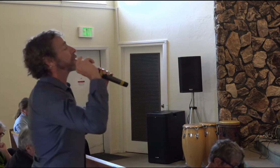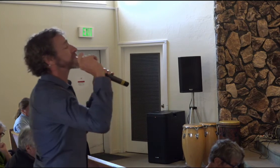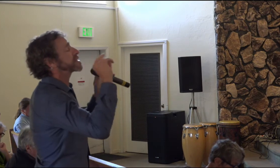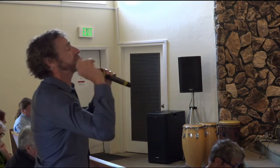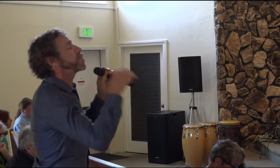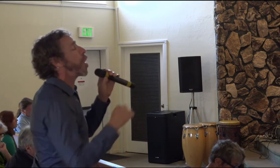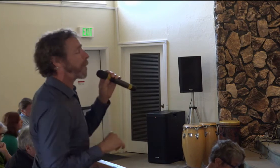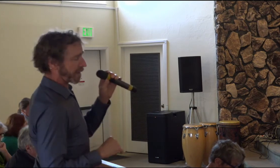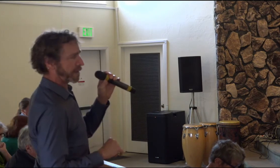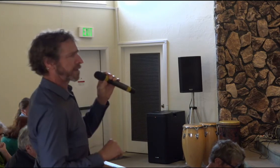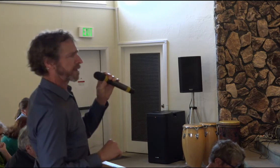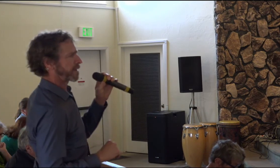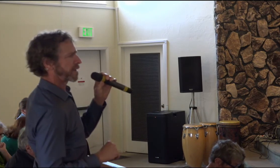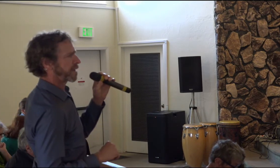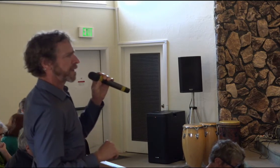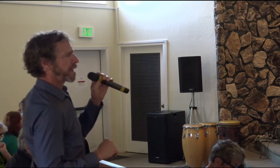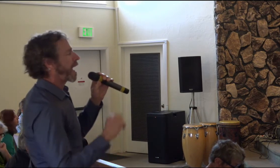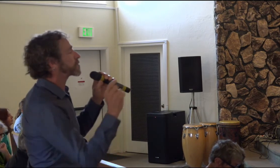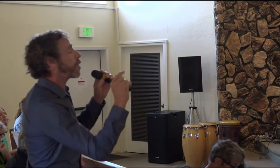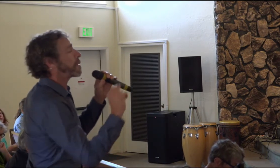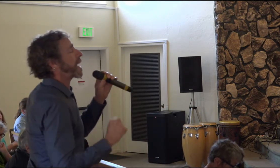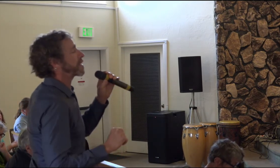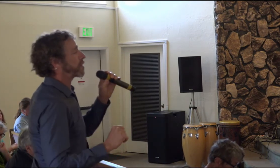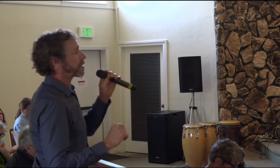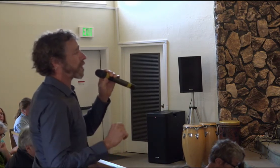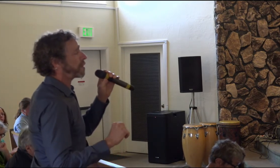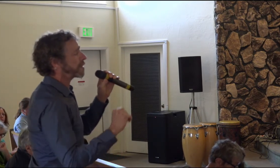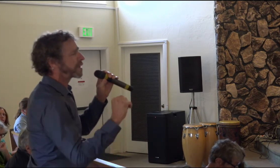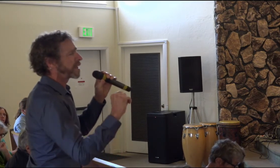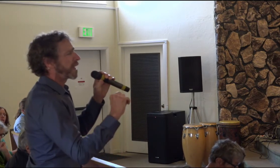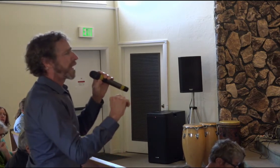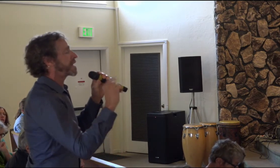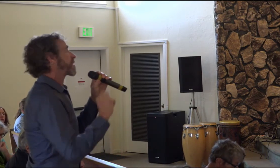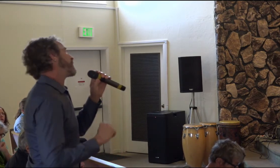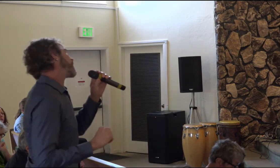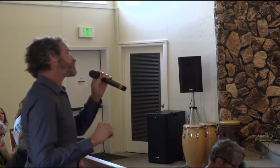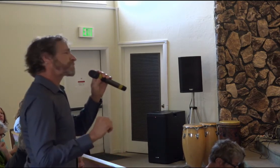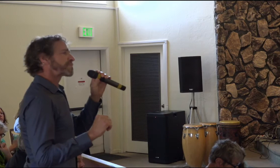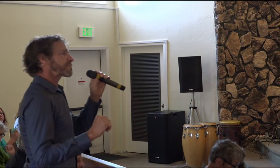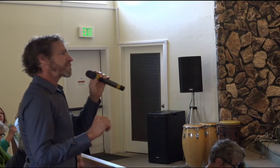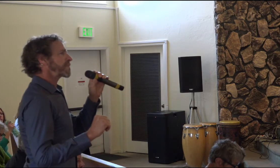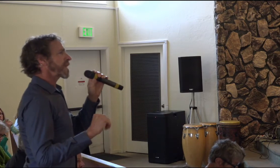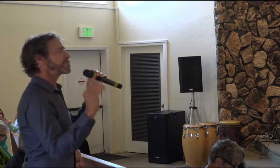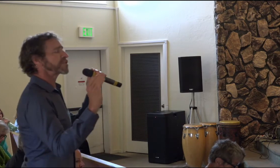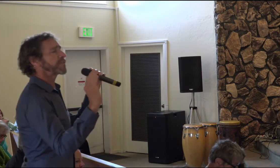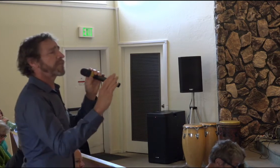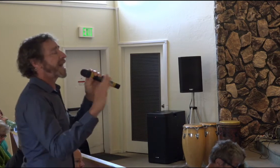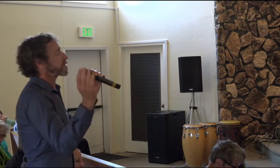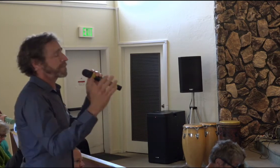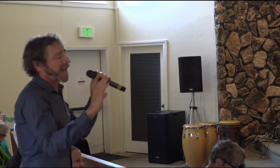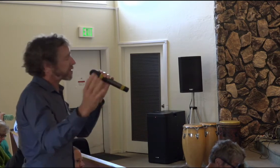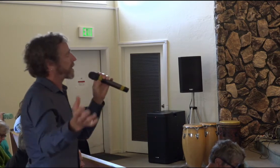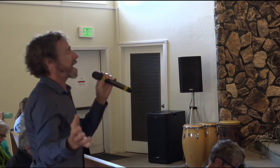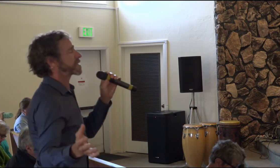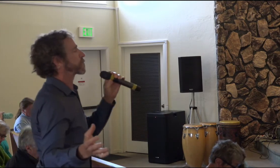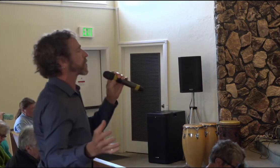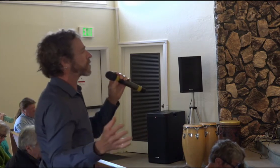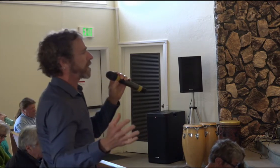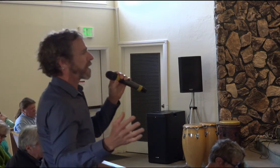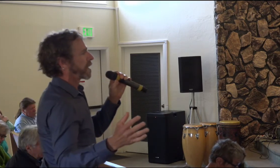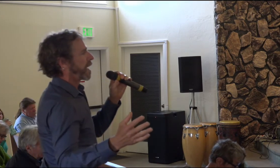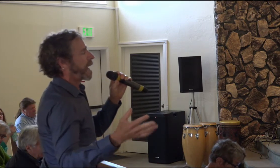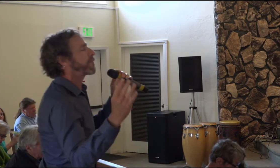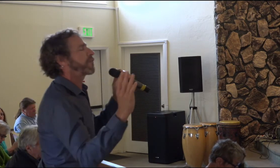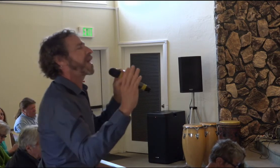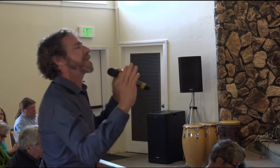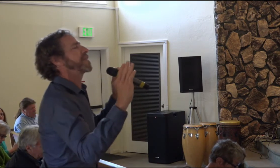her sense of knowing. I was home about a year ago, and I said, Mom, I have to be honest with